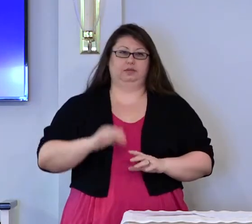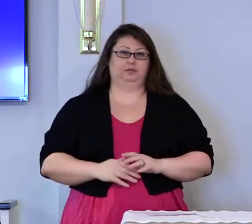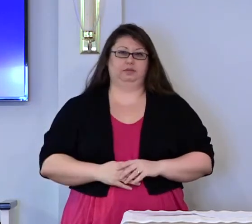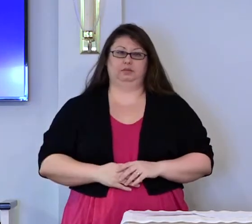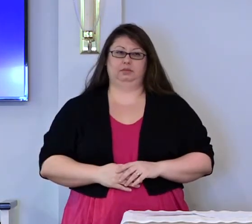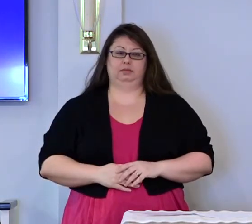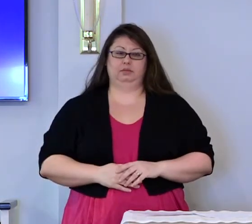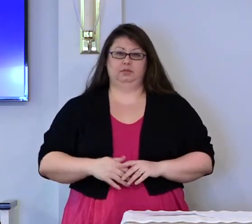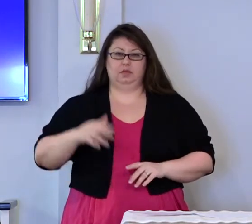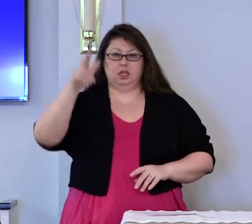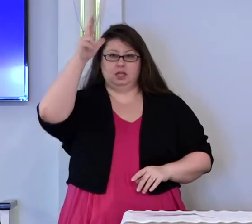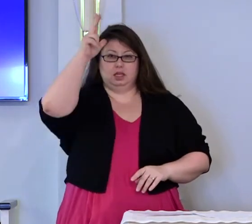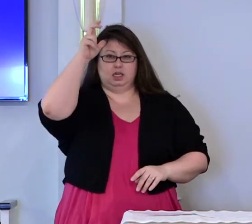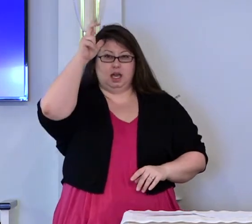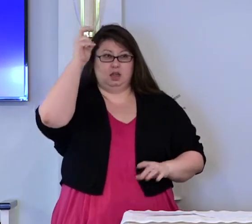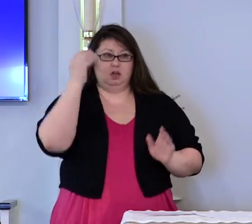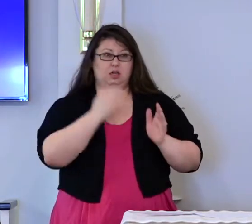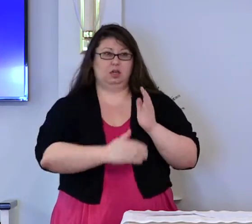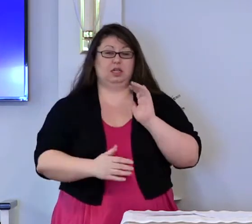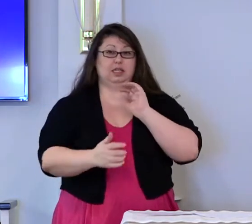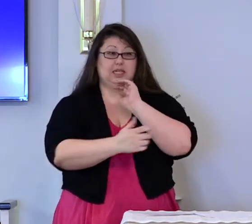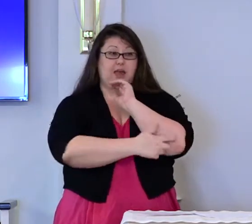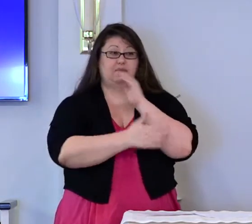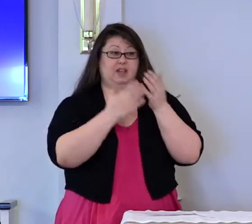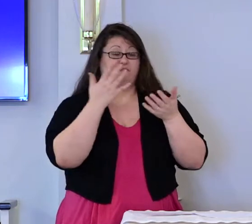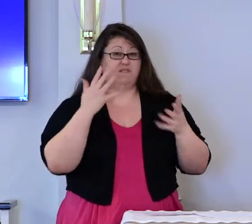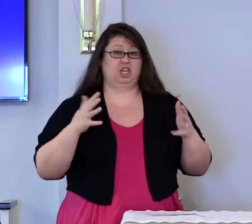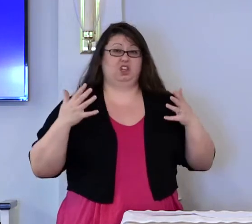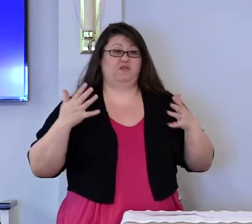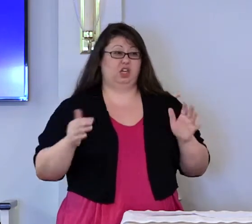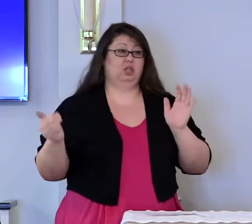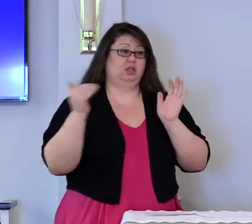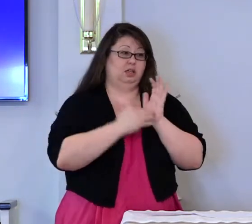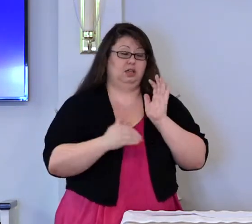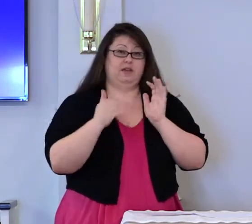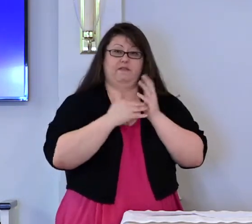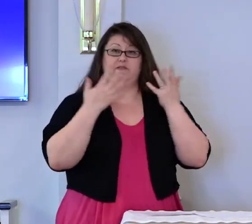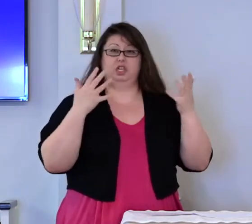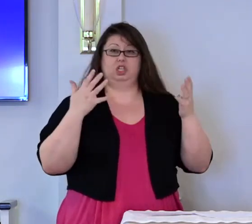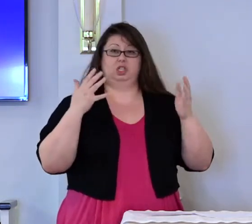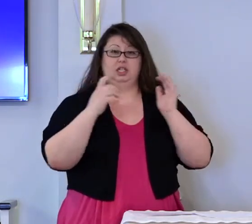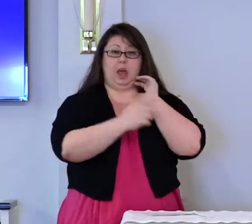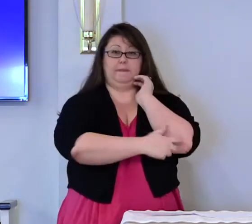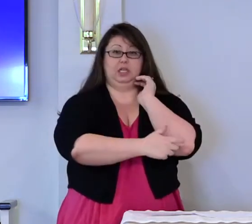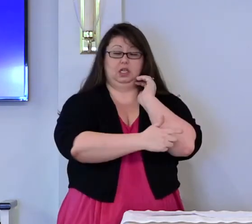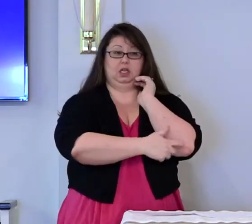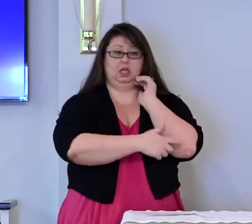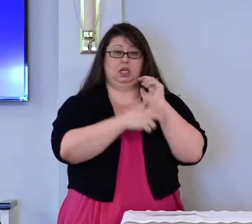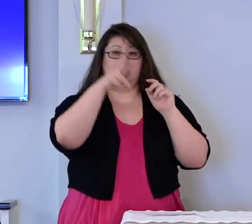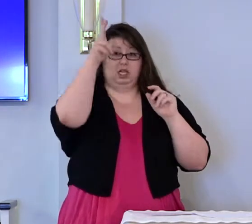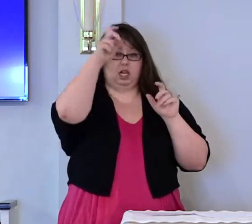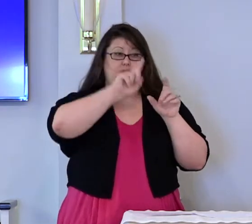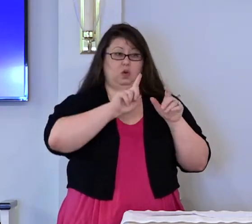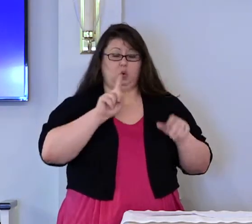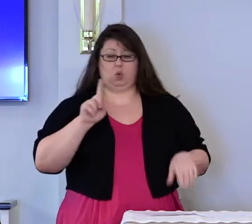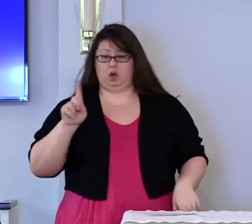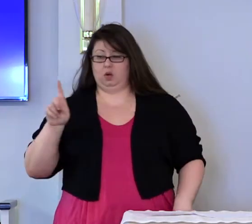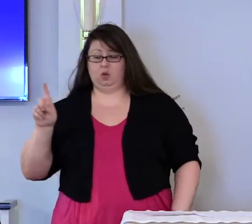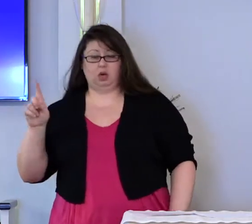The devil finished tempting Jesus in every way and went away to wait until a better